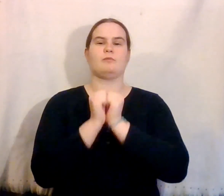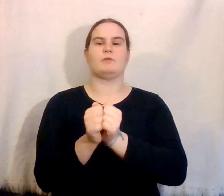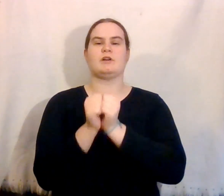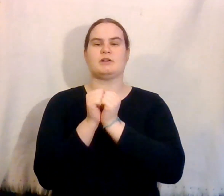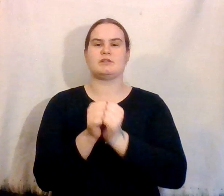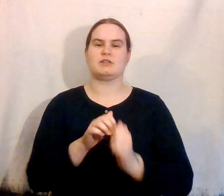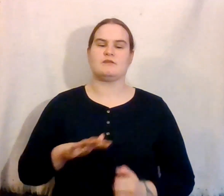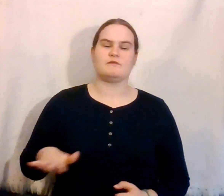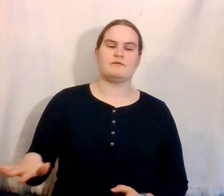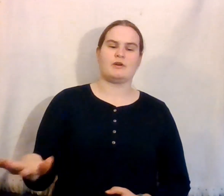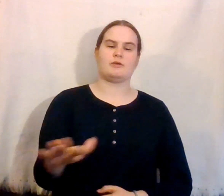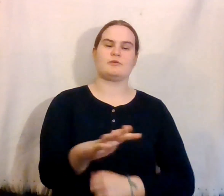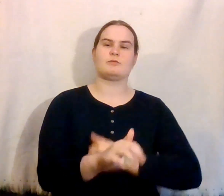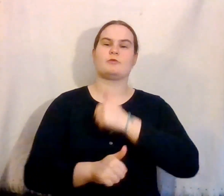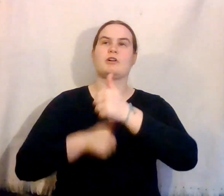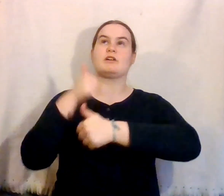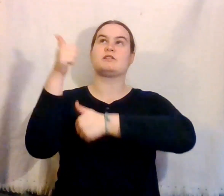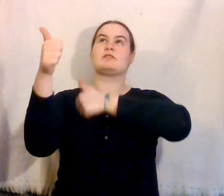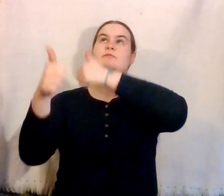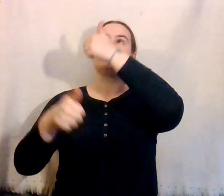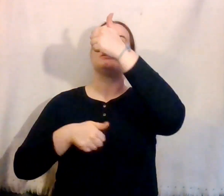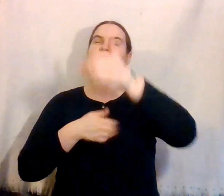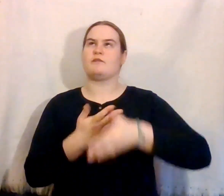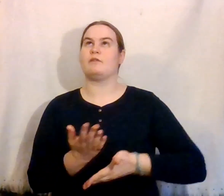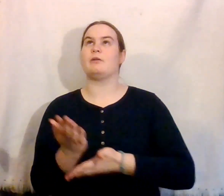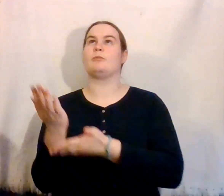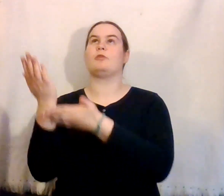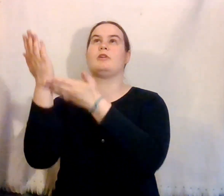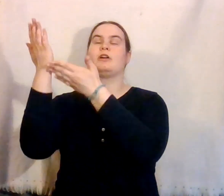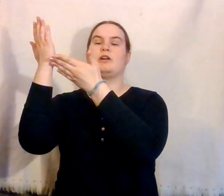Worthy of all the praise we could ever read